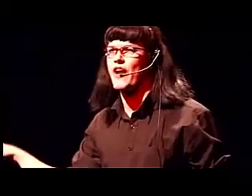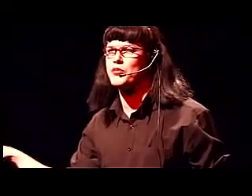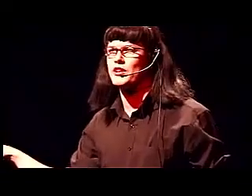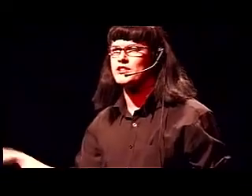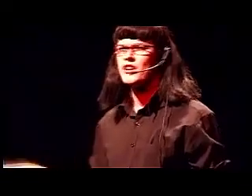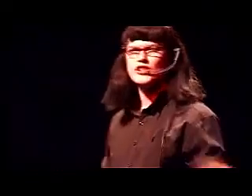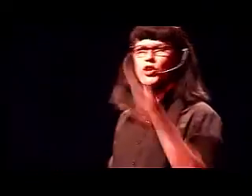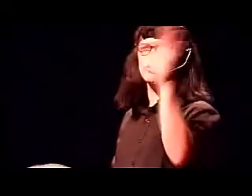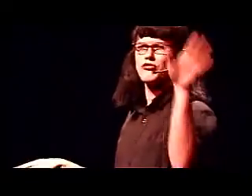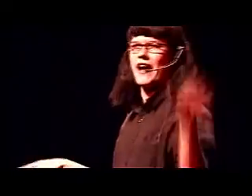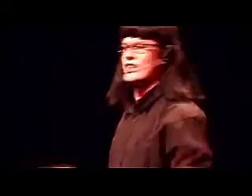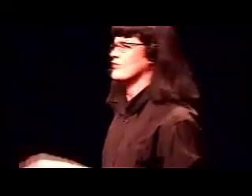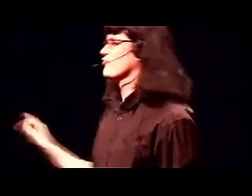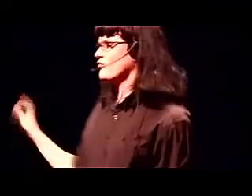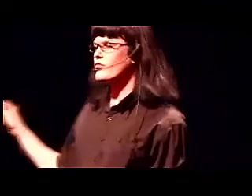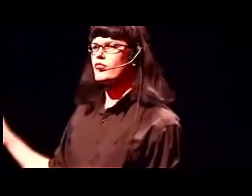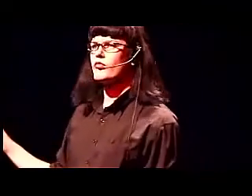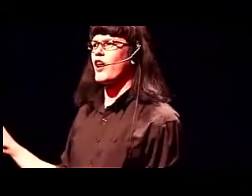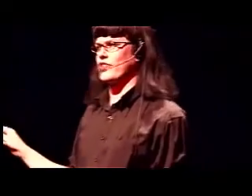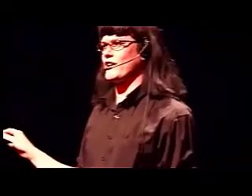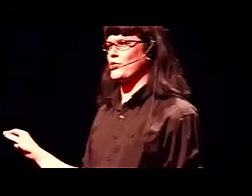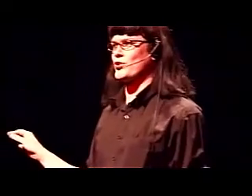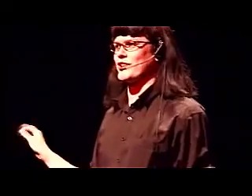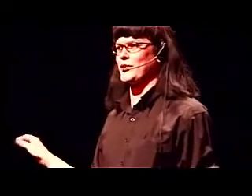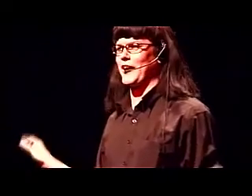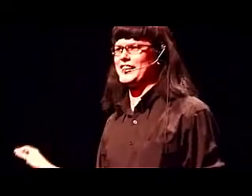fabulous. You look great. You You I think it was anyway.